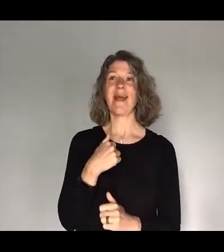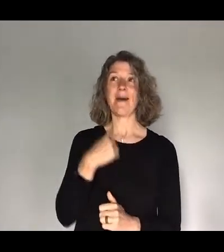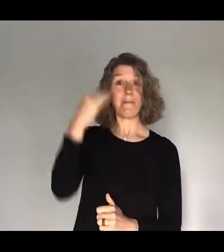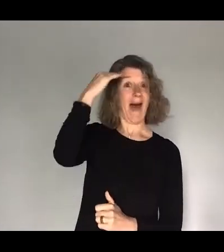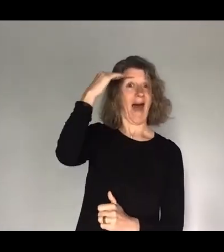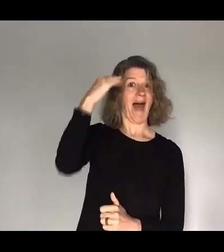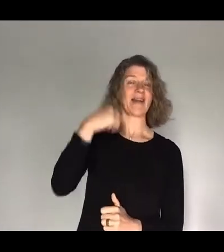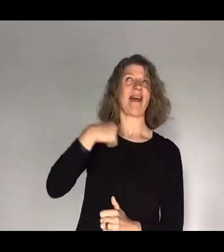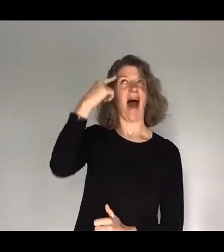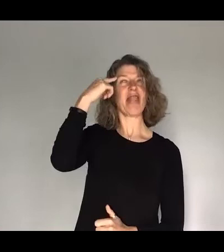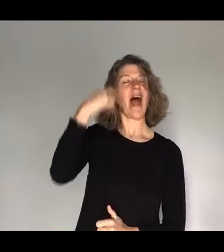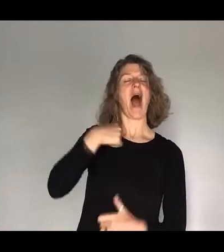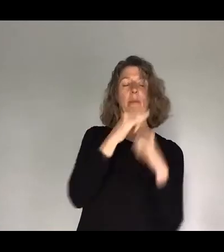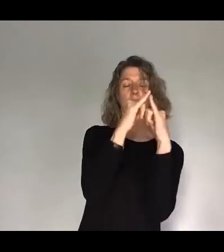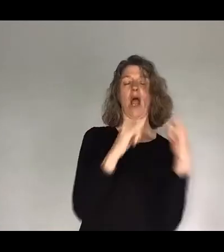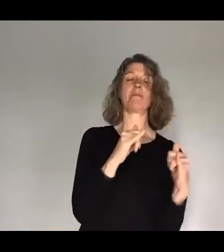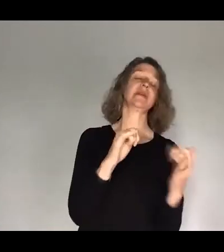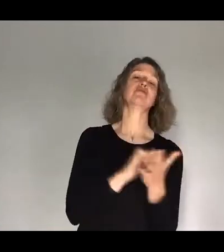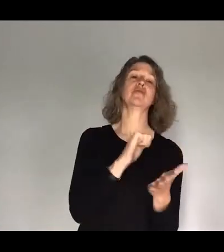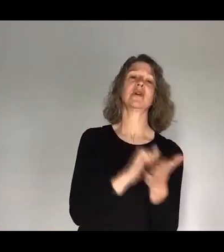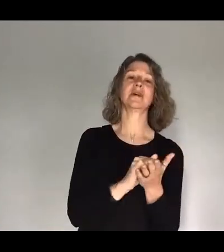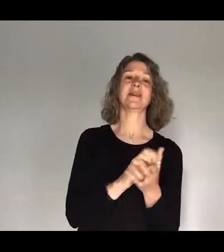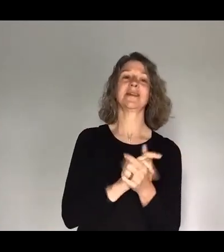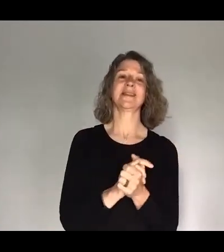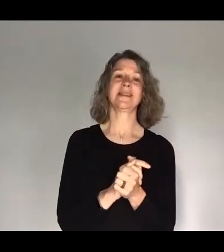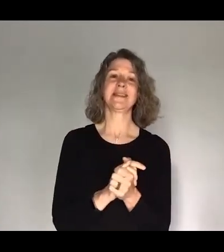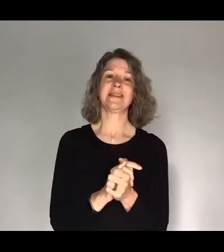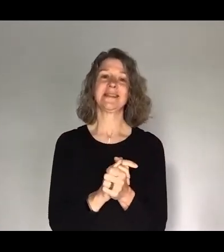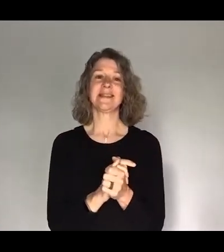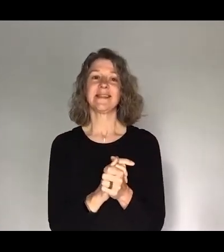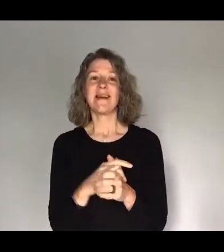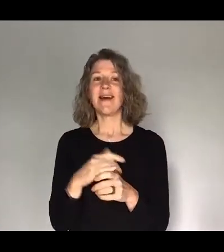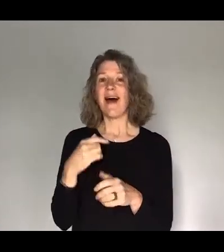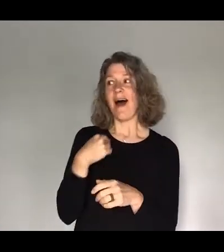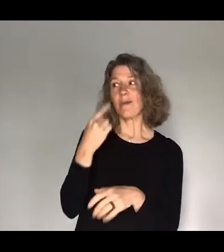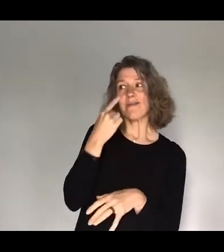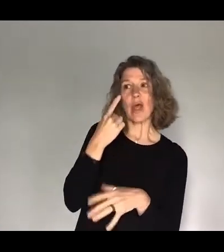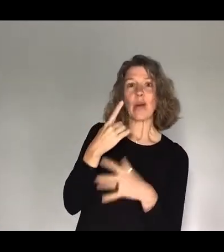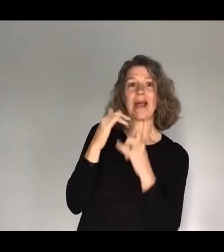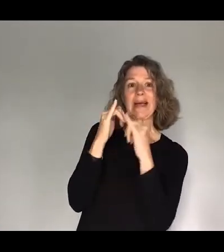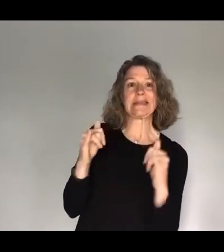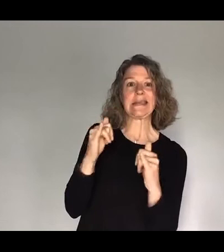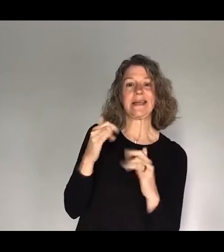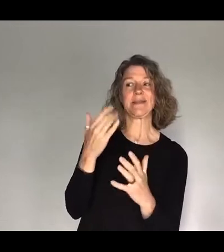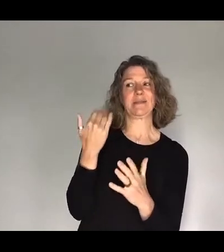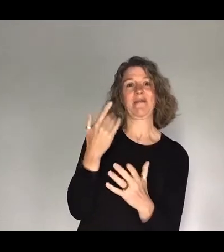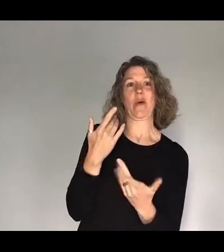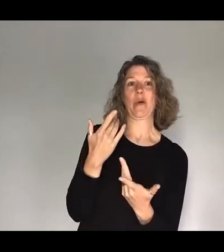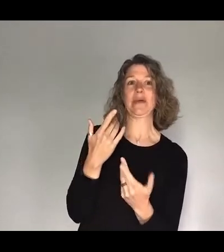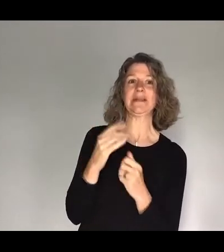We looked at a motorhome yesterday. We might borrow for Focus. I wasn't sure if I was allowed to say. I'll out it. I've told everyone. I'm pleased you've outed it. But you don't have to have a